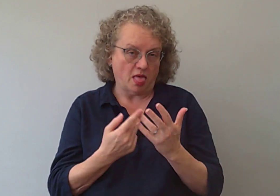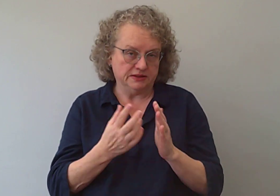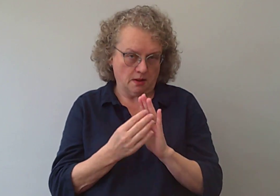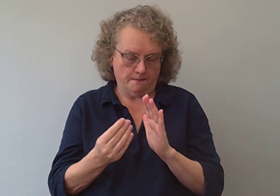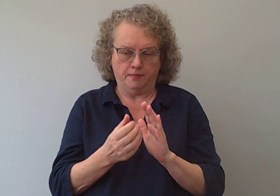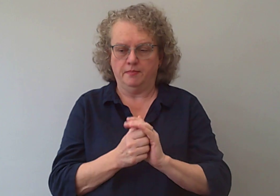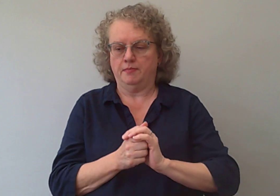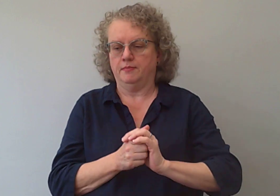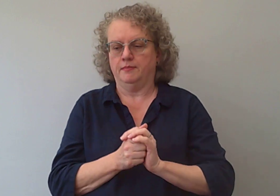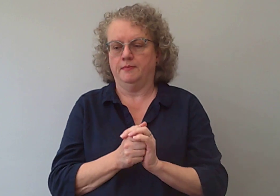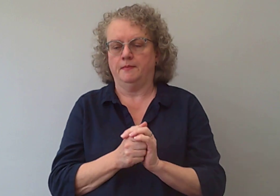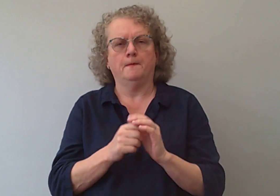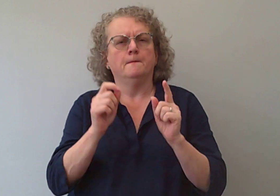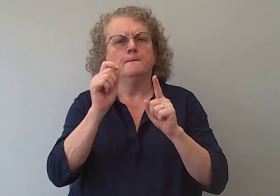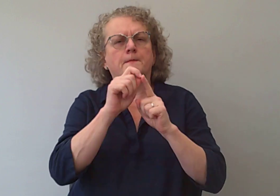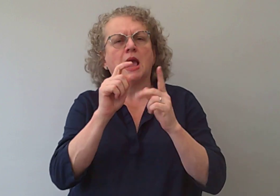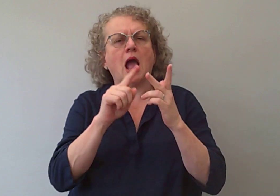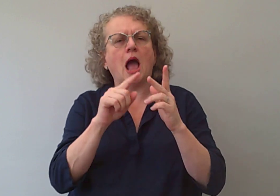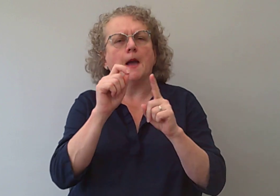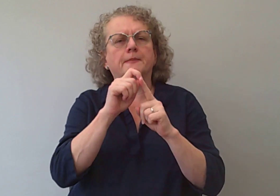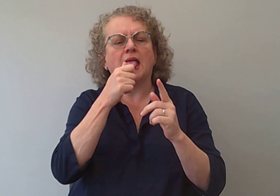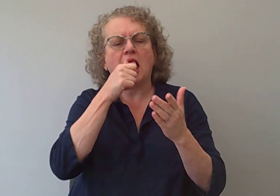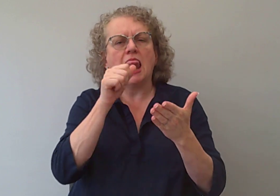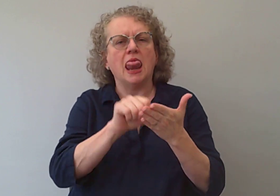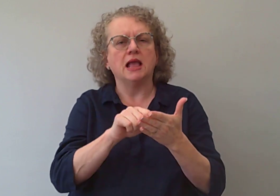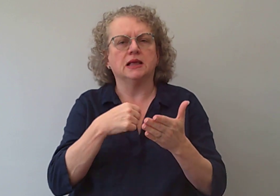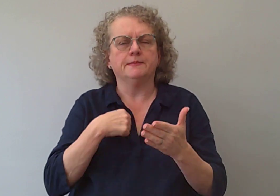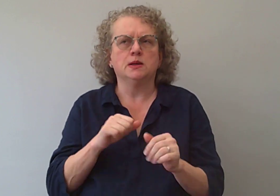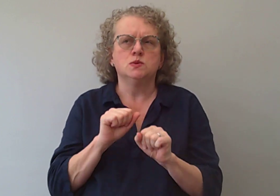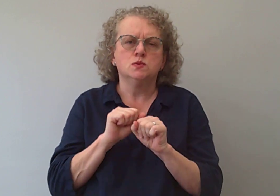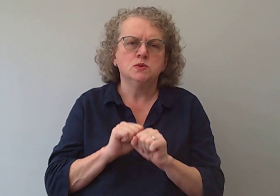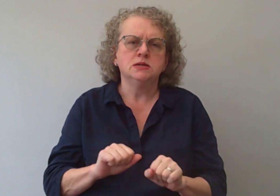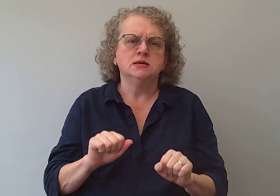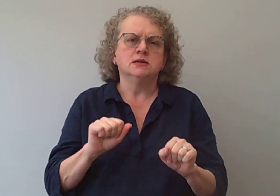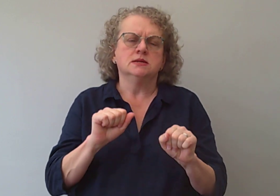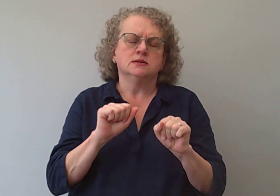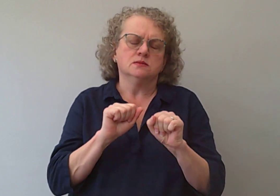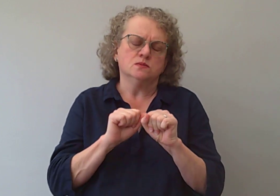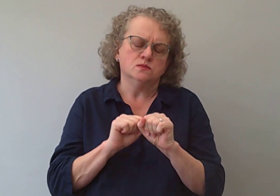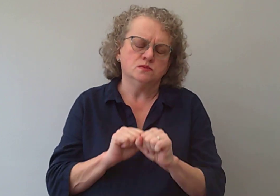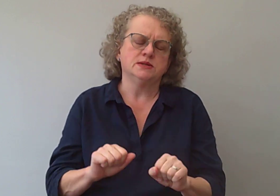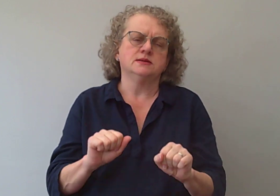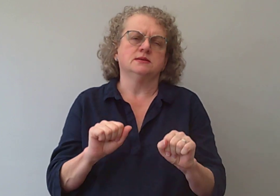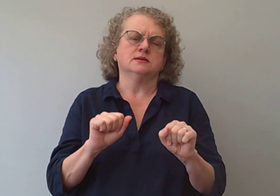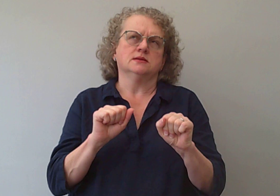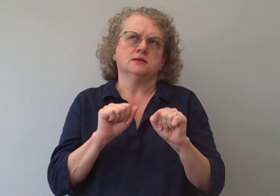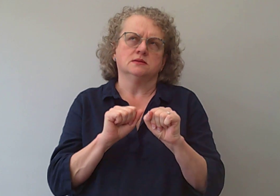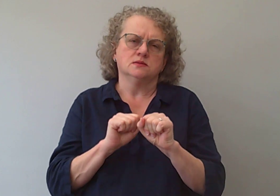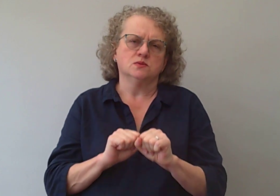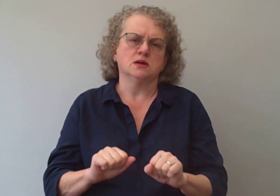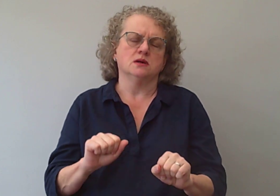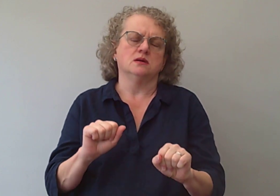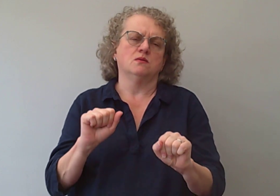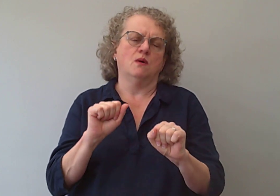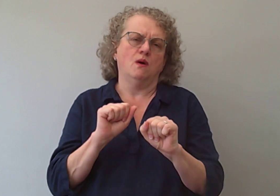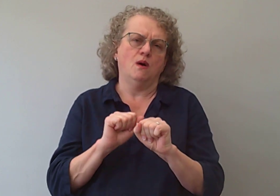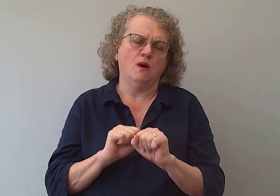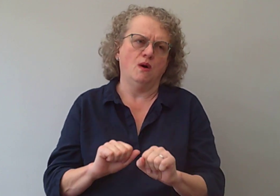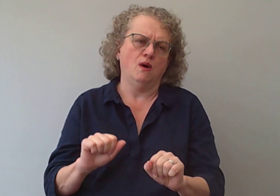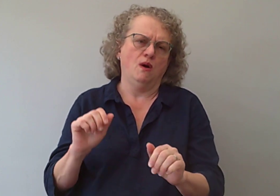Another example, I had to wait a long time to